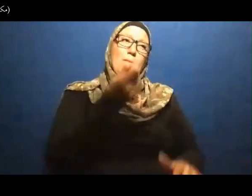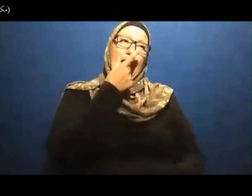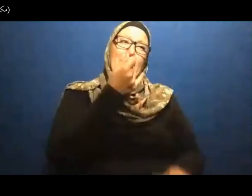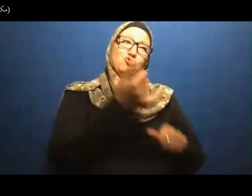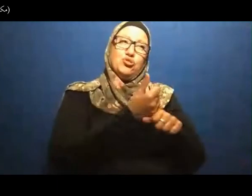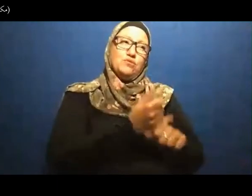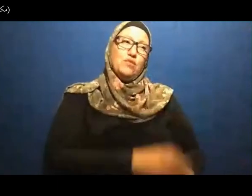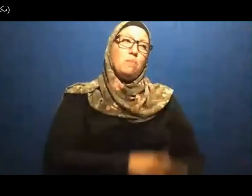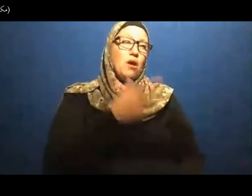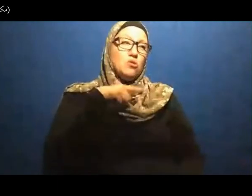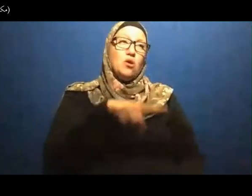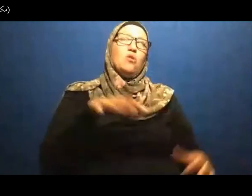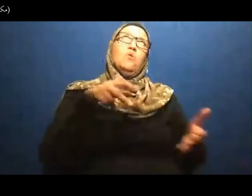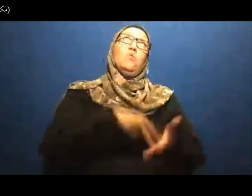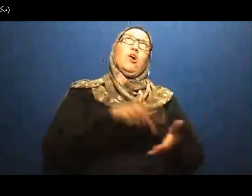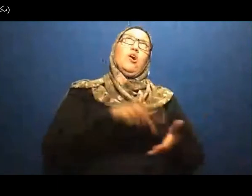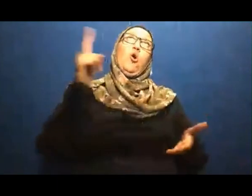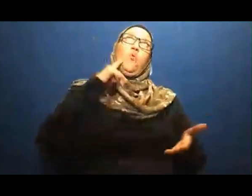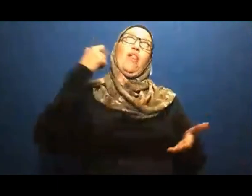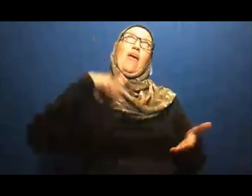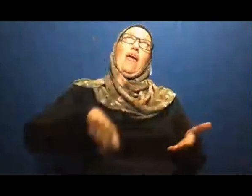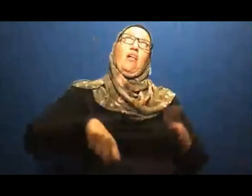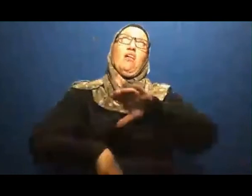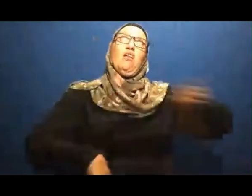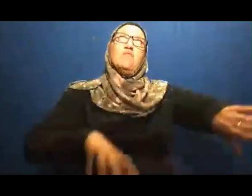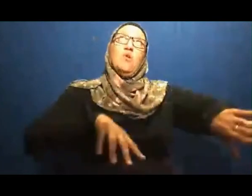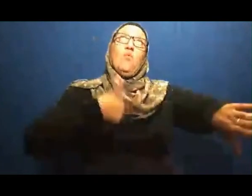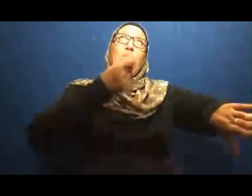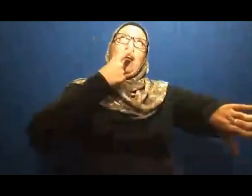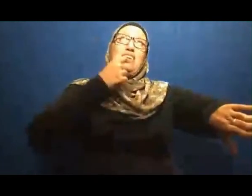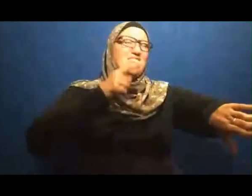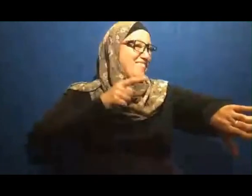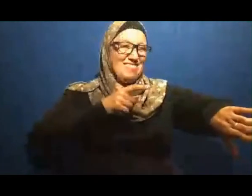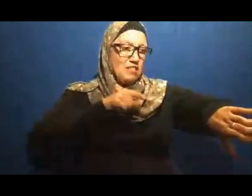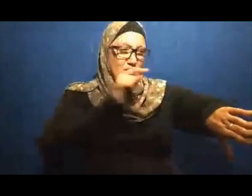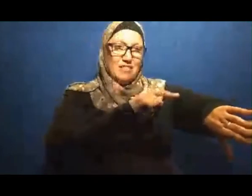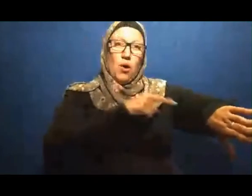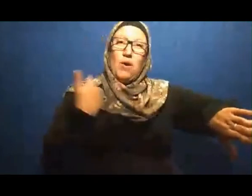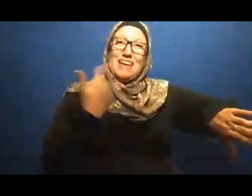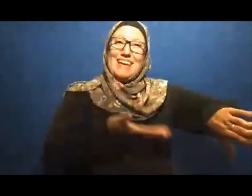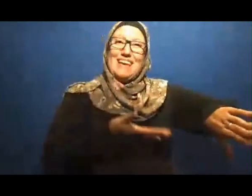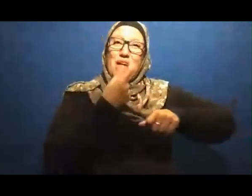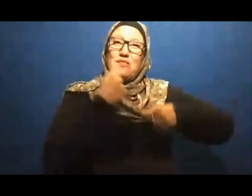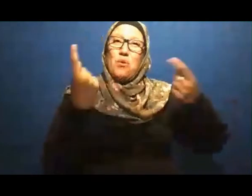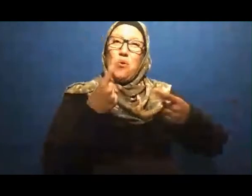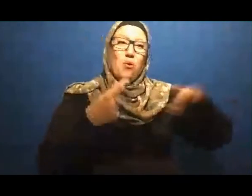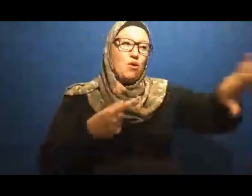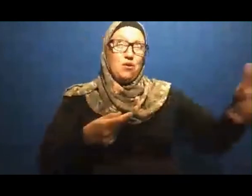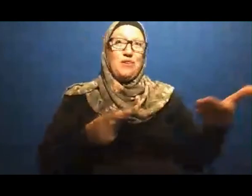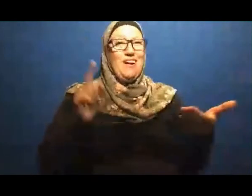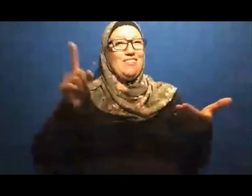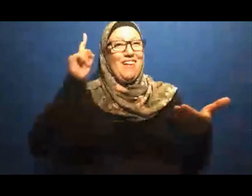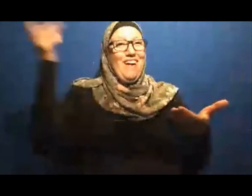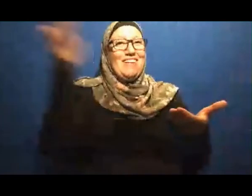to Acknowledge That medication Is also From me Medication Is also From Don't Think that Medication Is